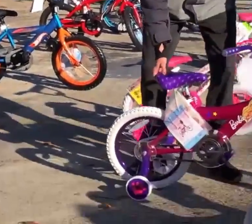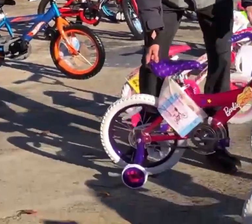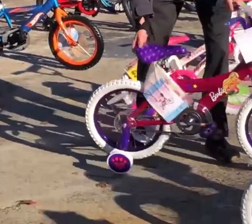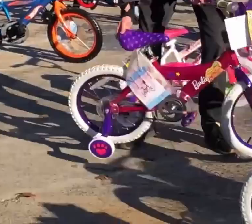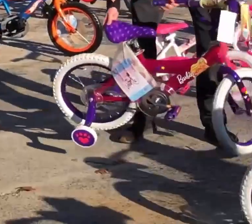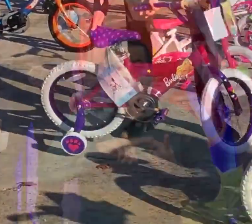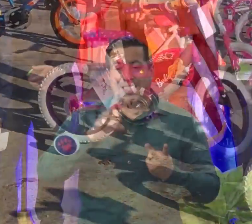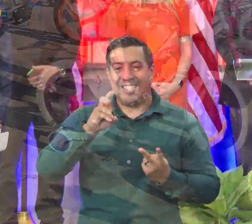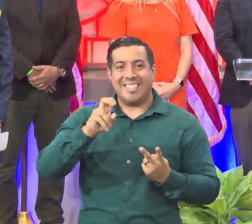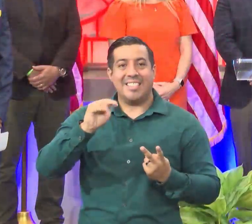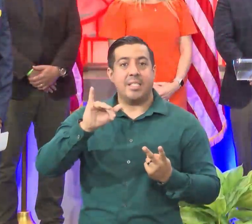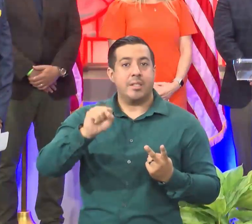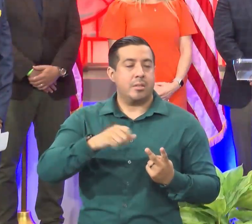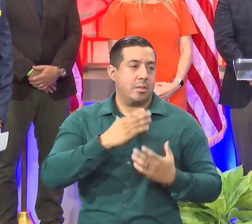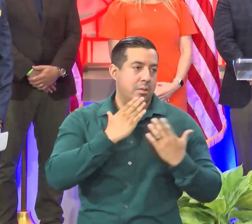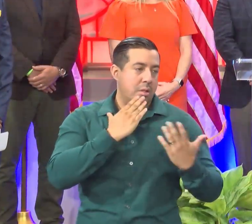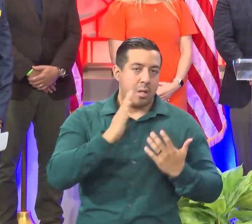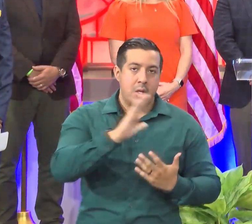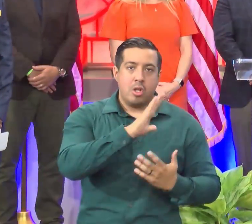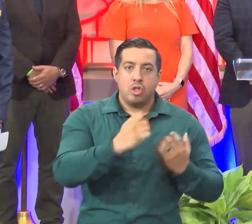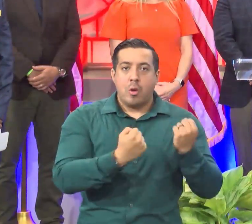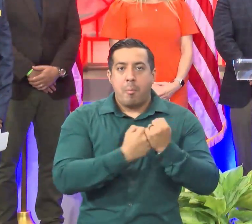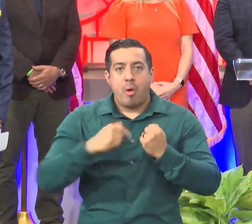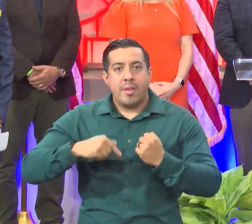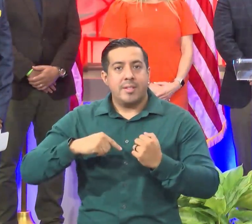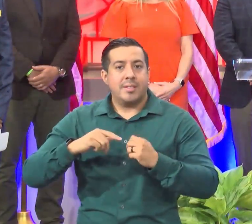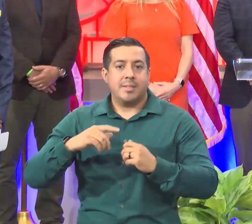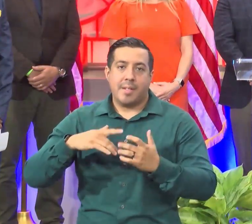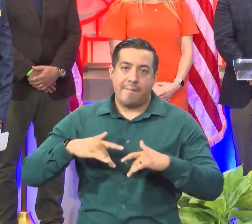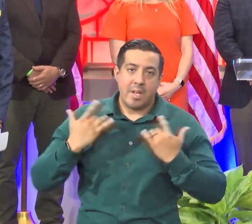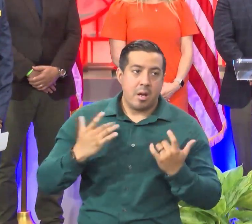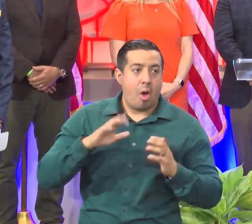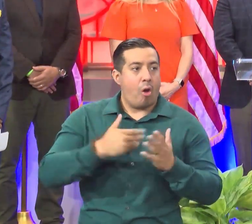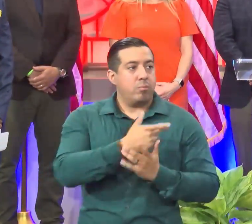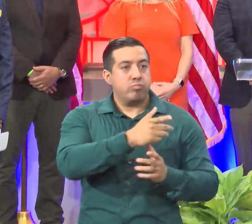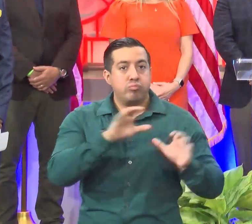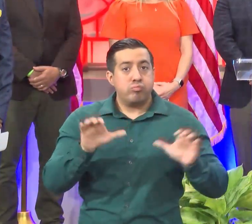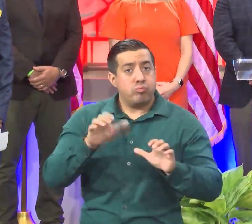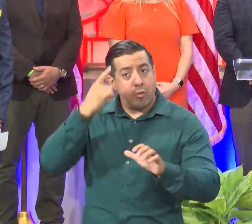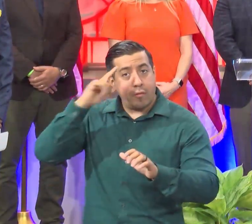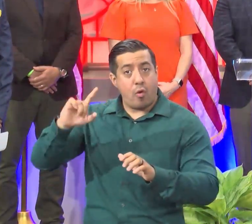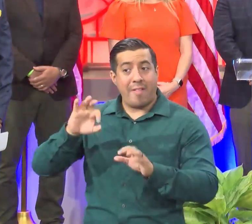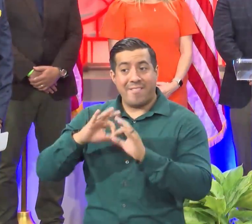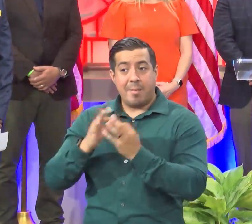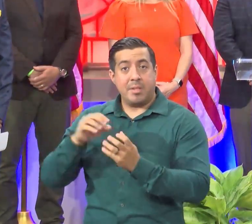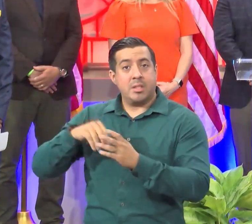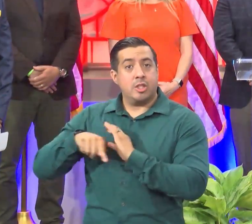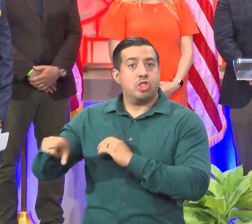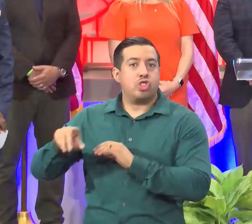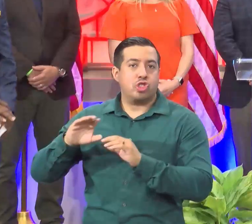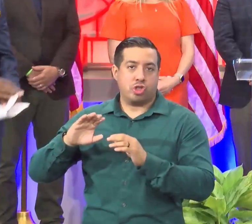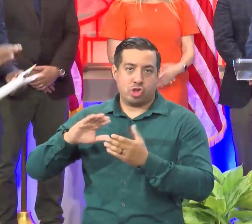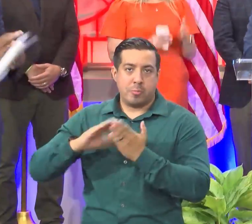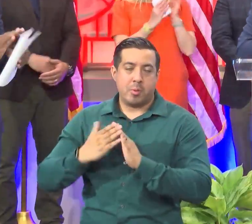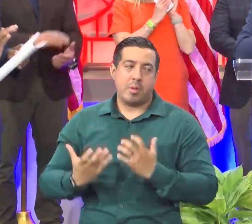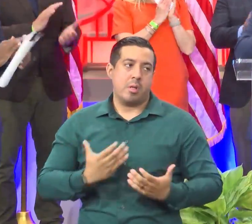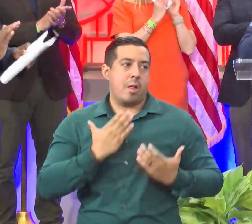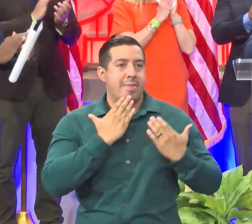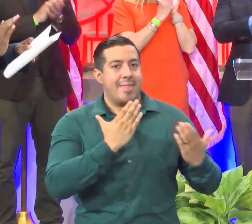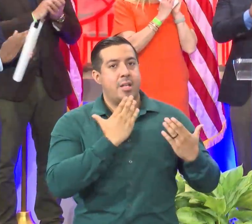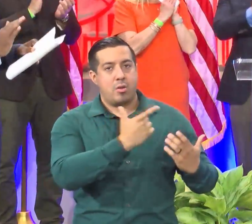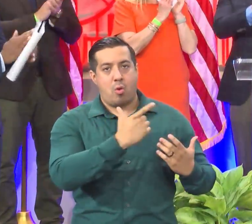for your continued support of this event and for all you do for the families in our community. Please give it up to Walmart.